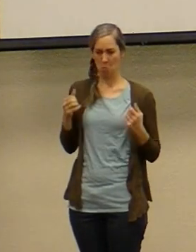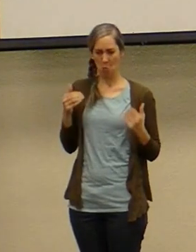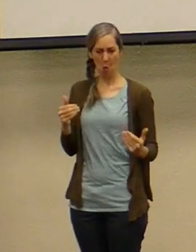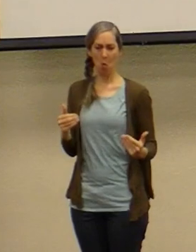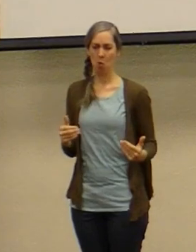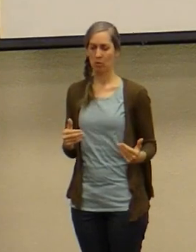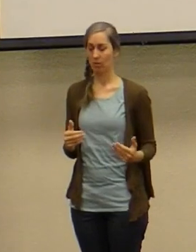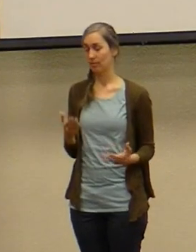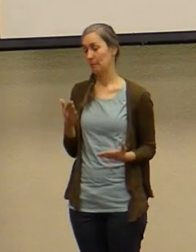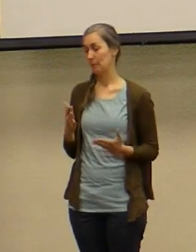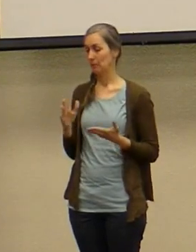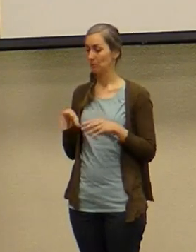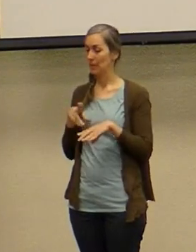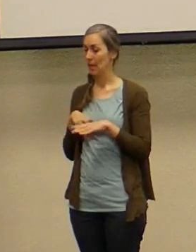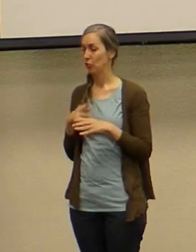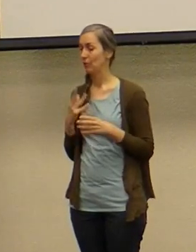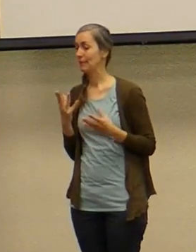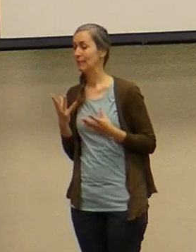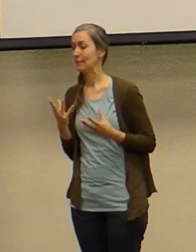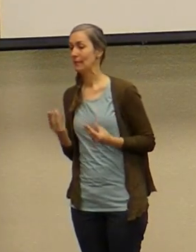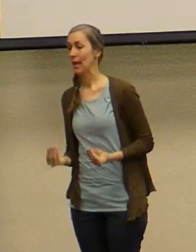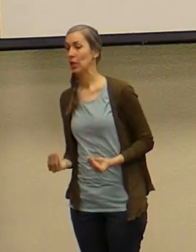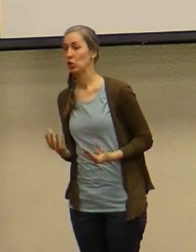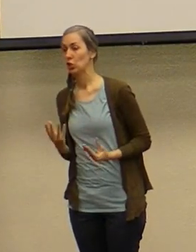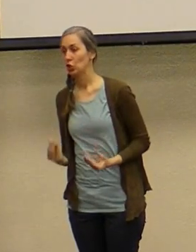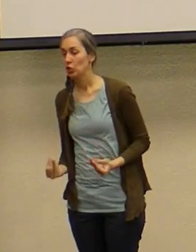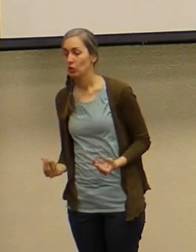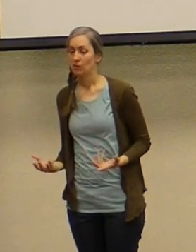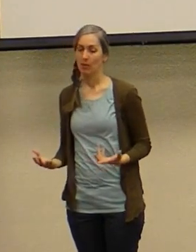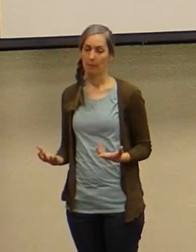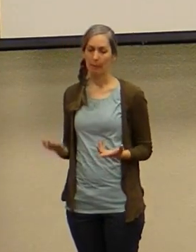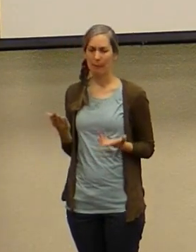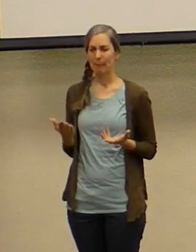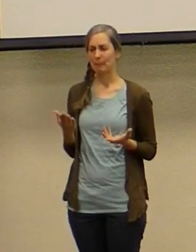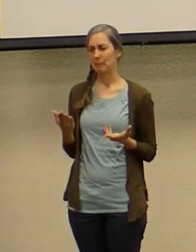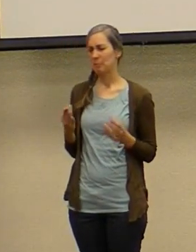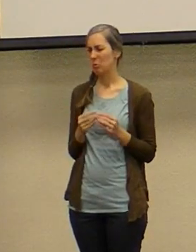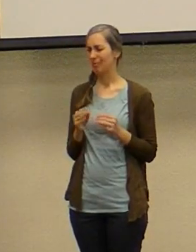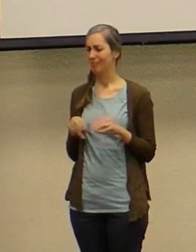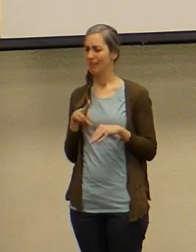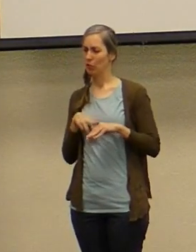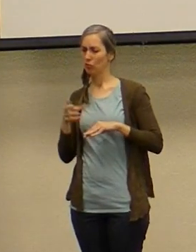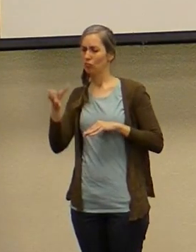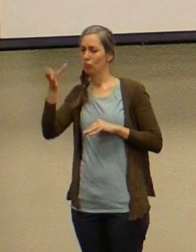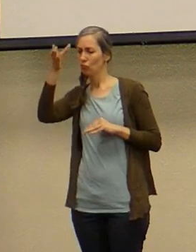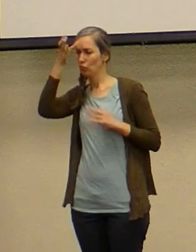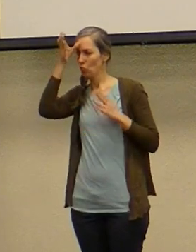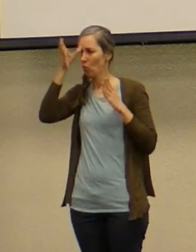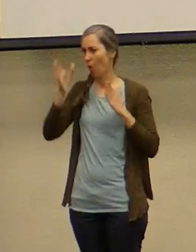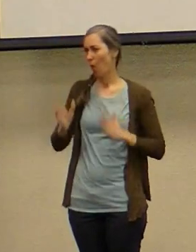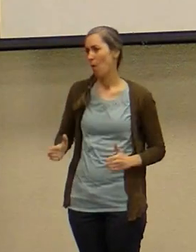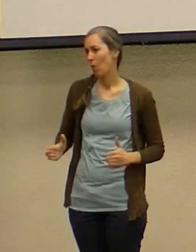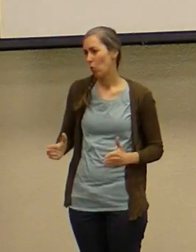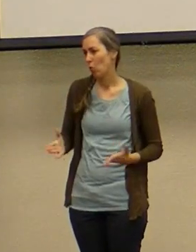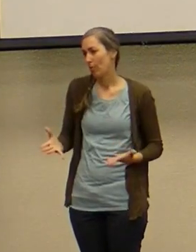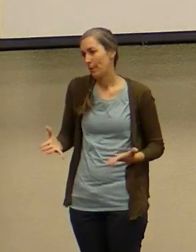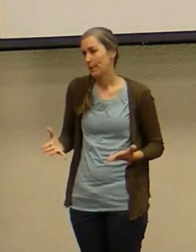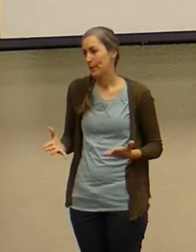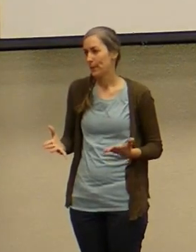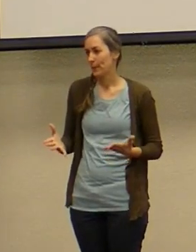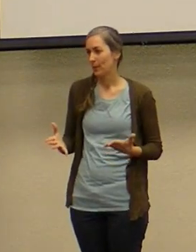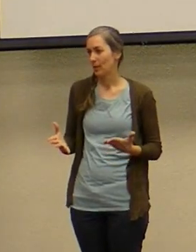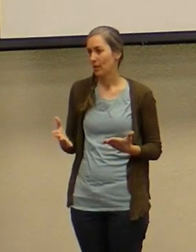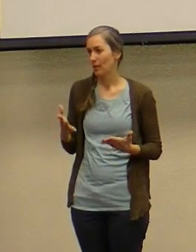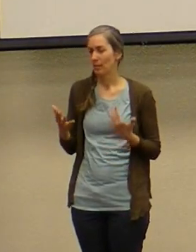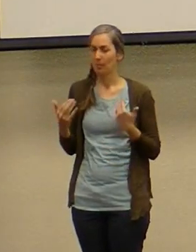naturally tender you might be really naturally you might be a really natural scholar uh you might be um just that vision